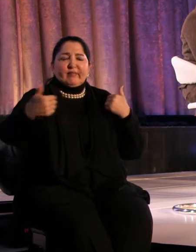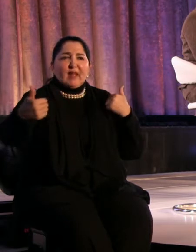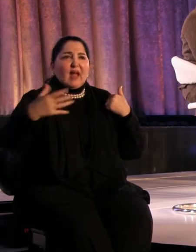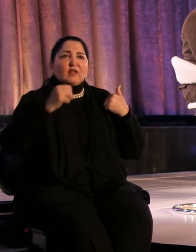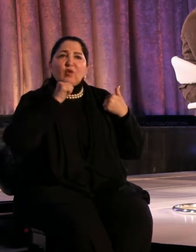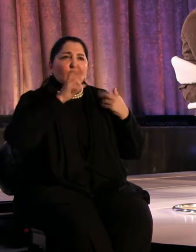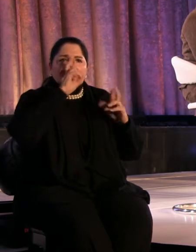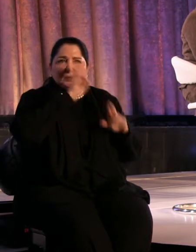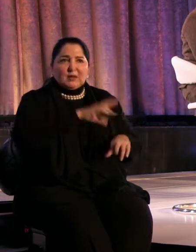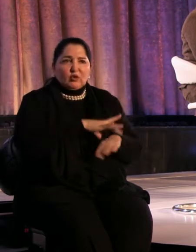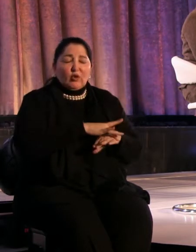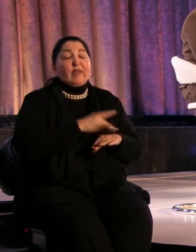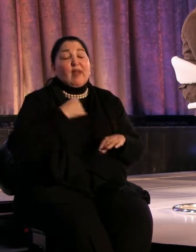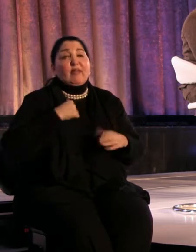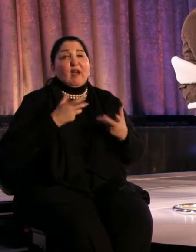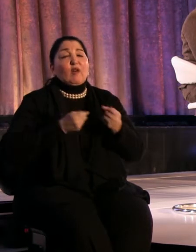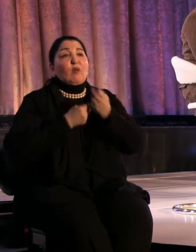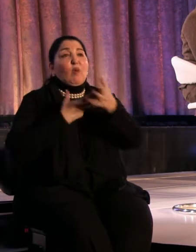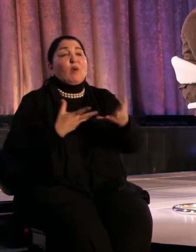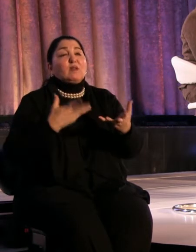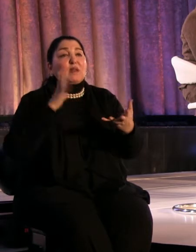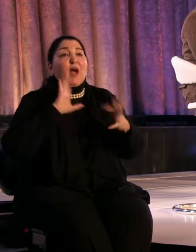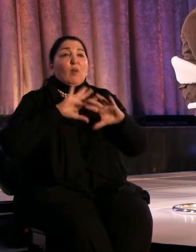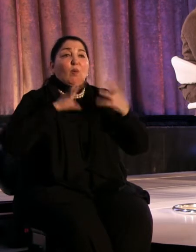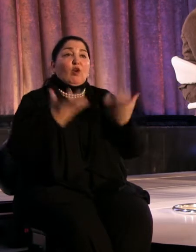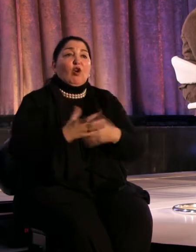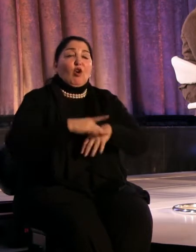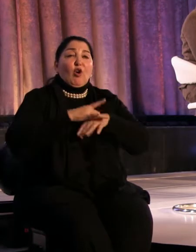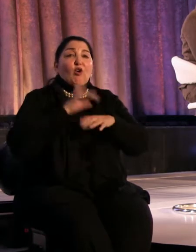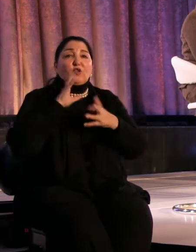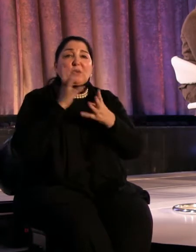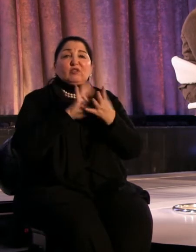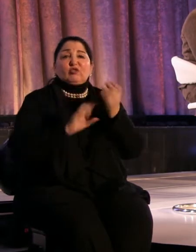hunting, but typically now it's rifle because it's so much easier.